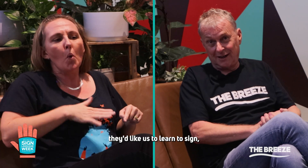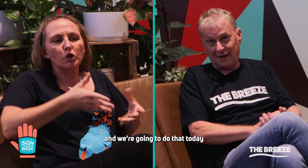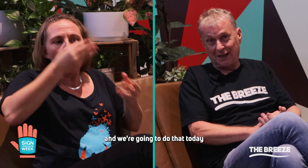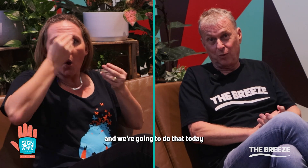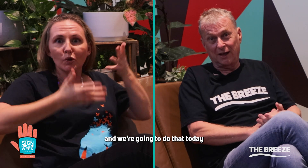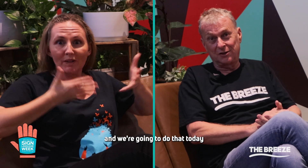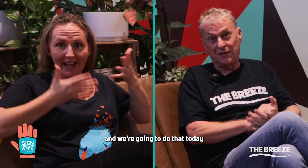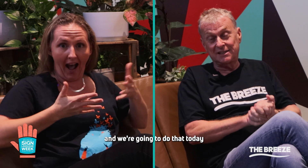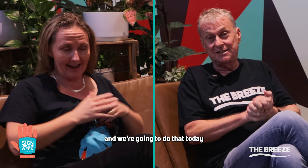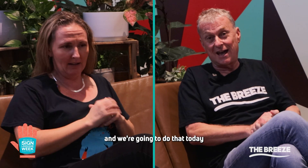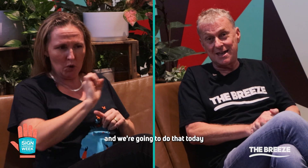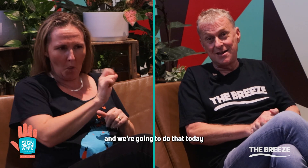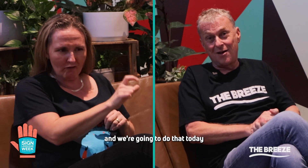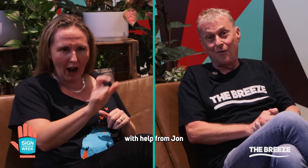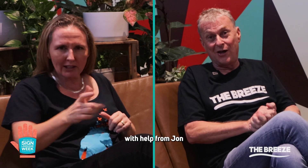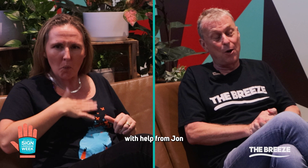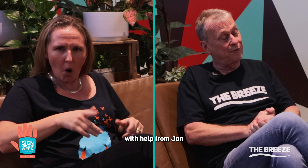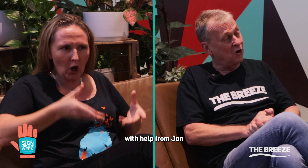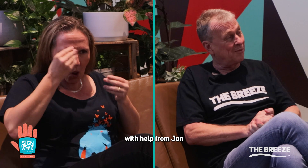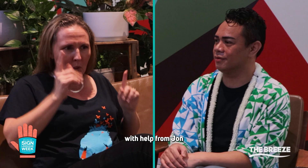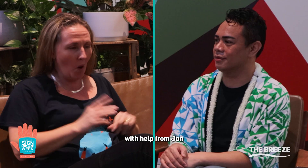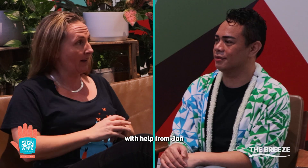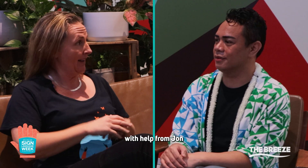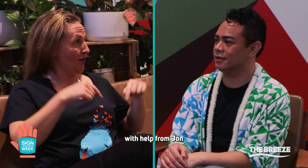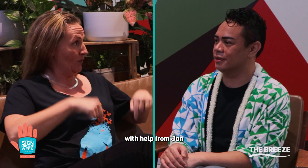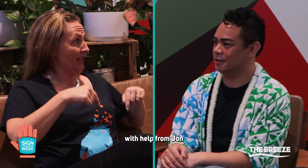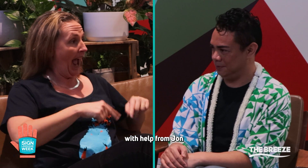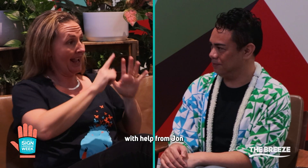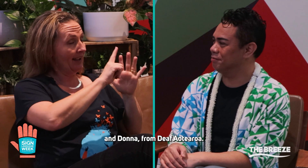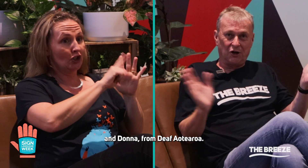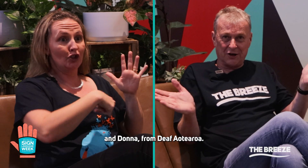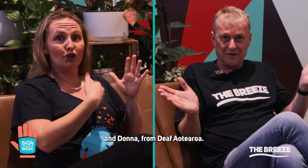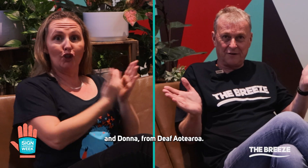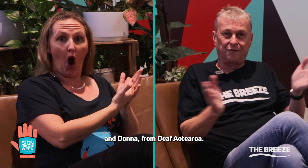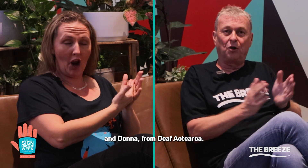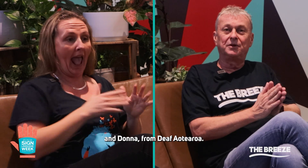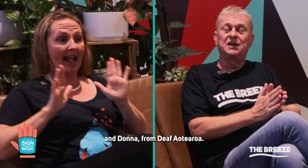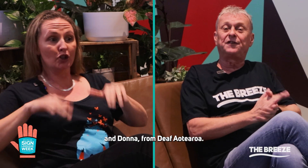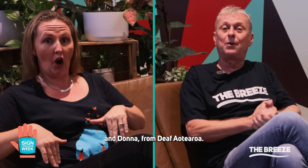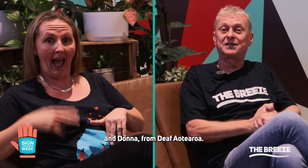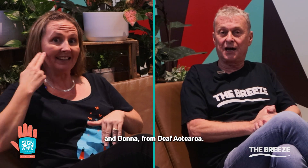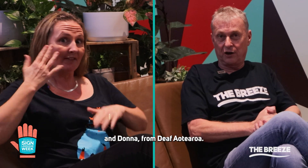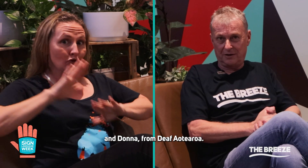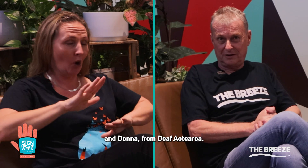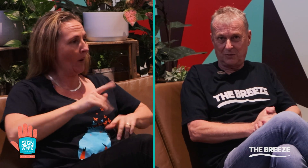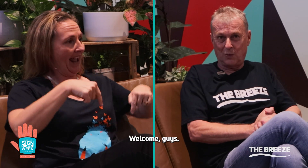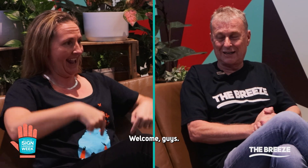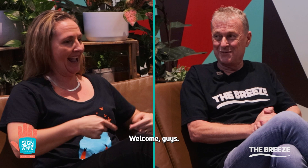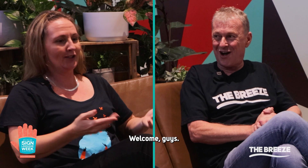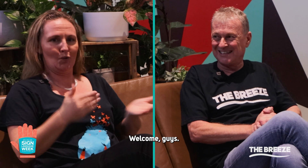And we're going to do that today with help from John and Donna from Deaf Aotearoa. Welcome guys.